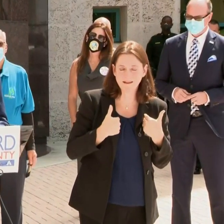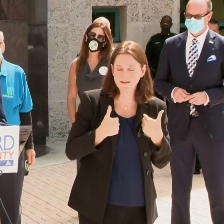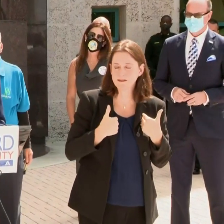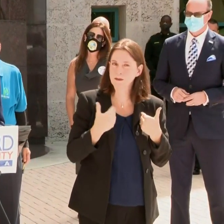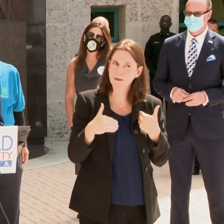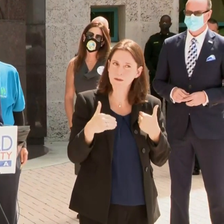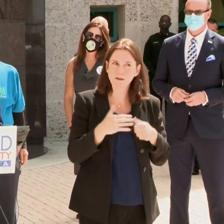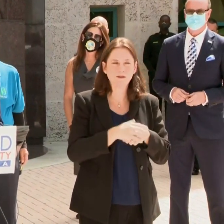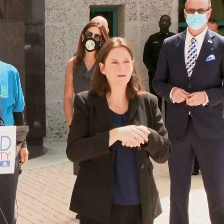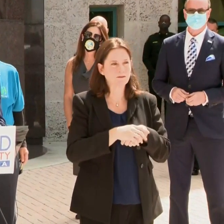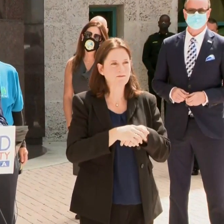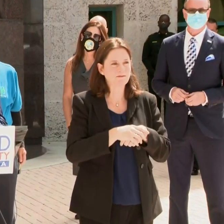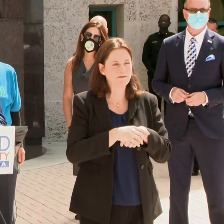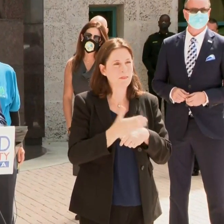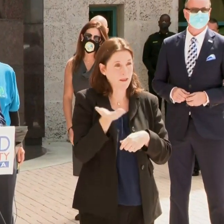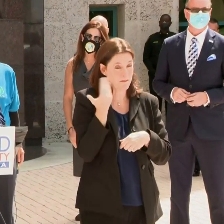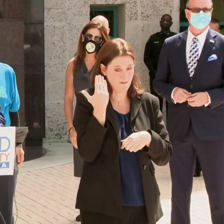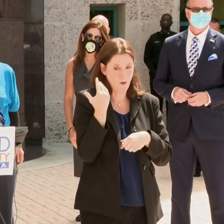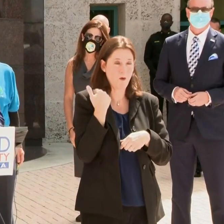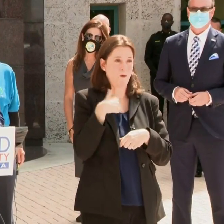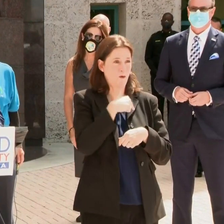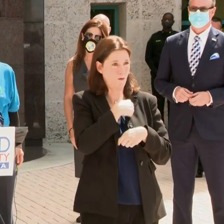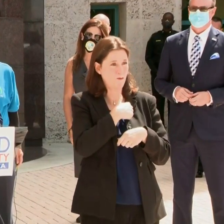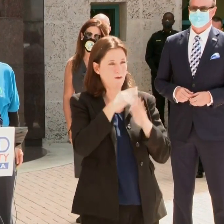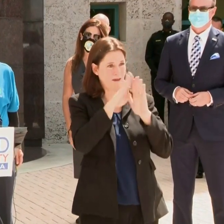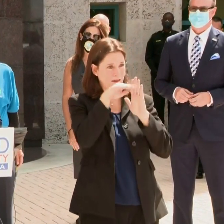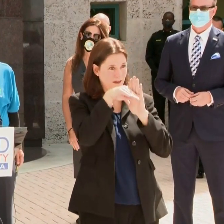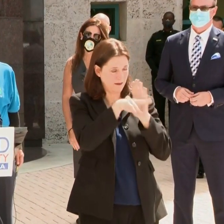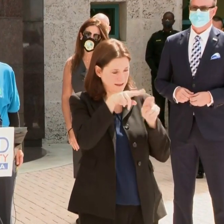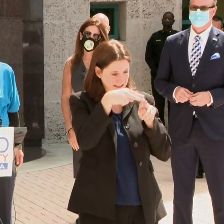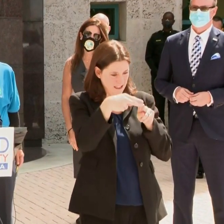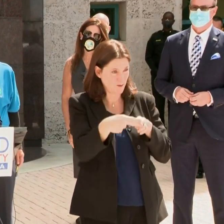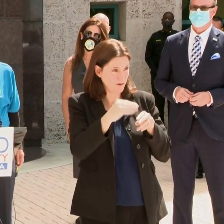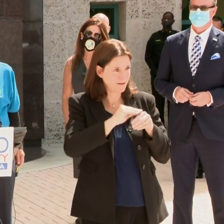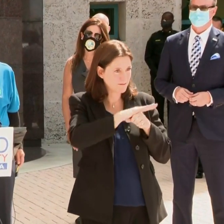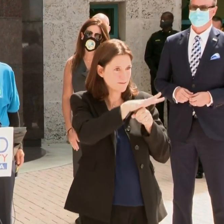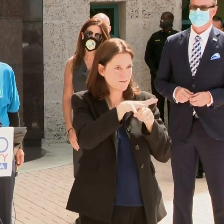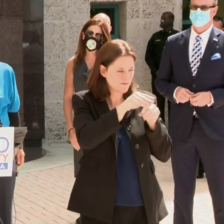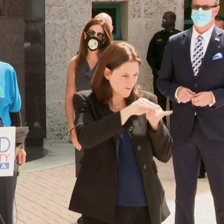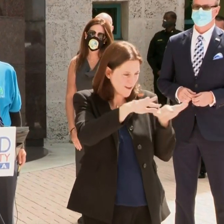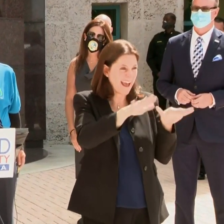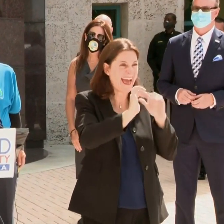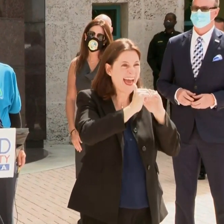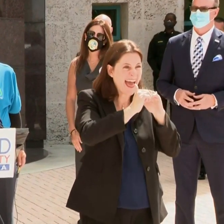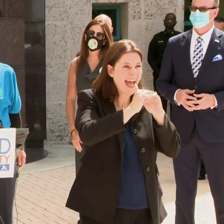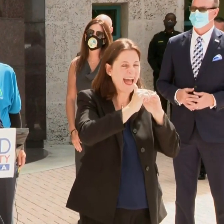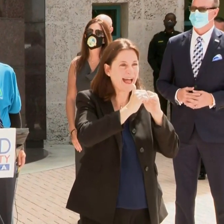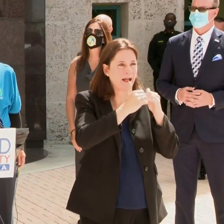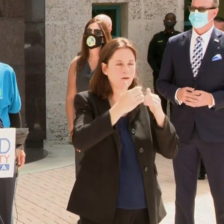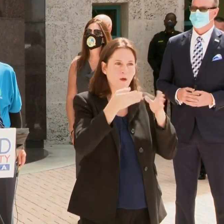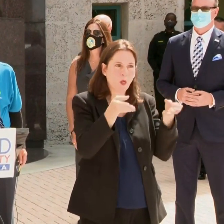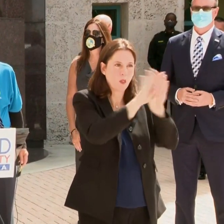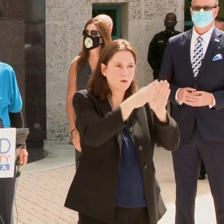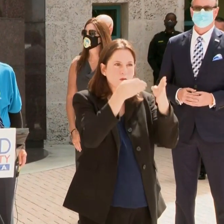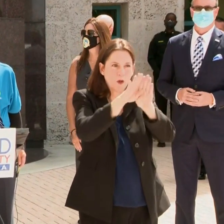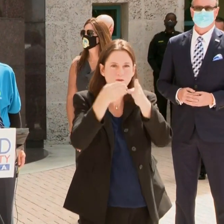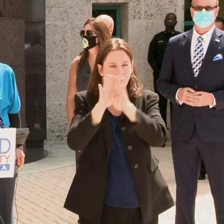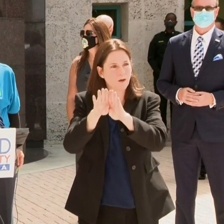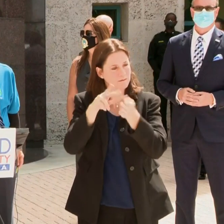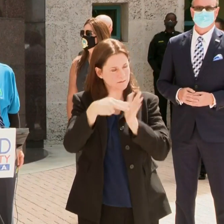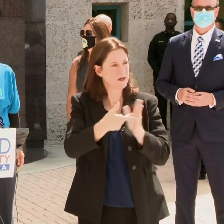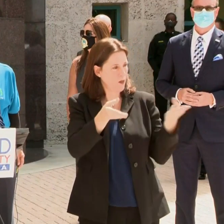We were successful in reducing the spread through the shutdown, so we know shutdown works.